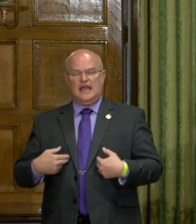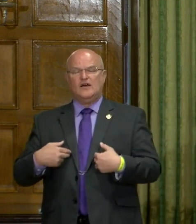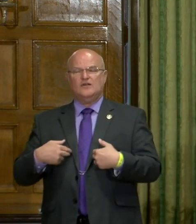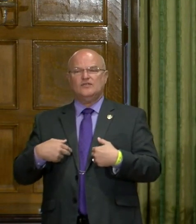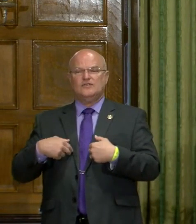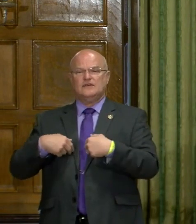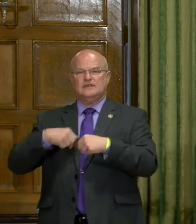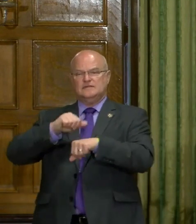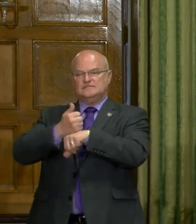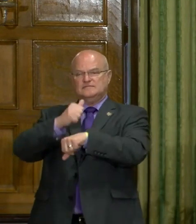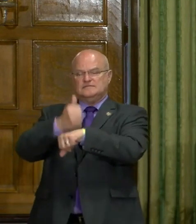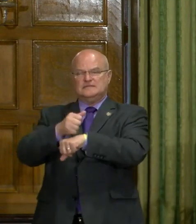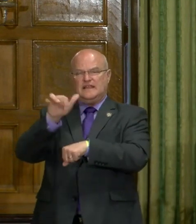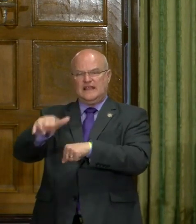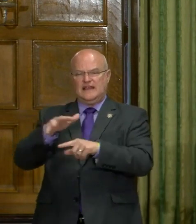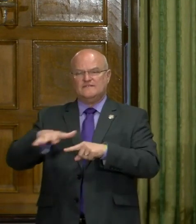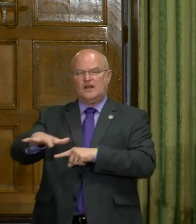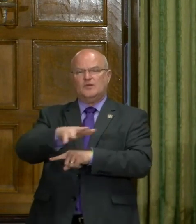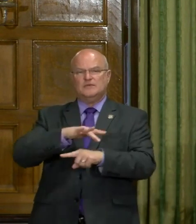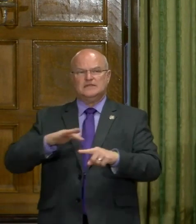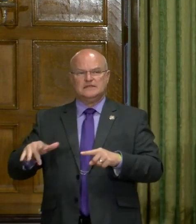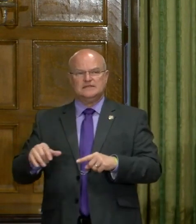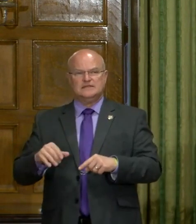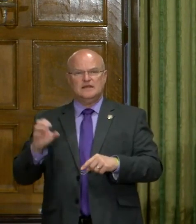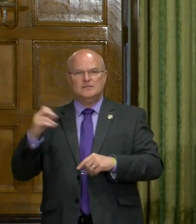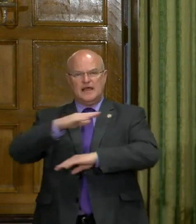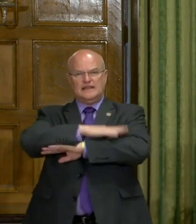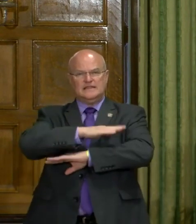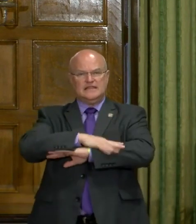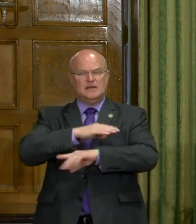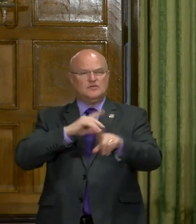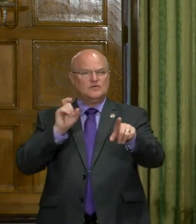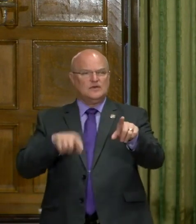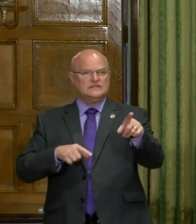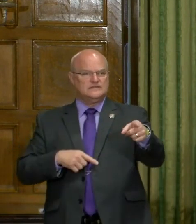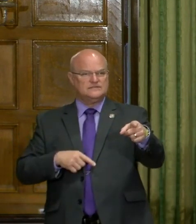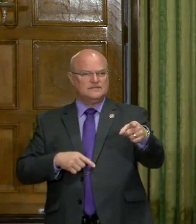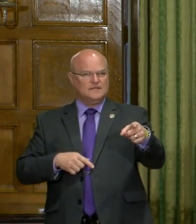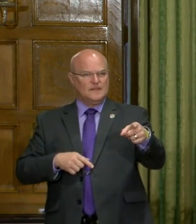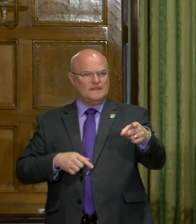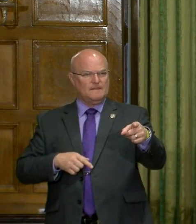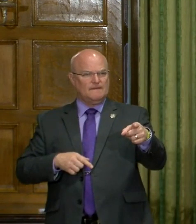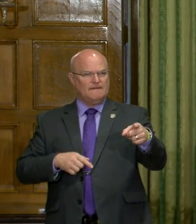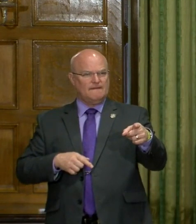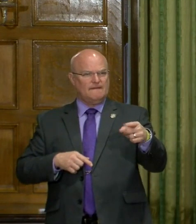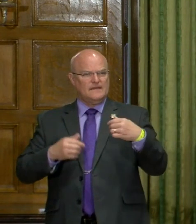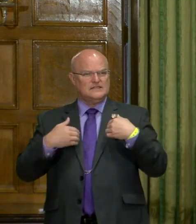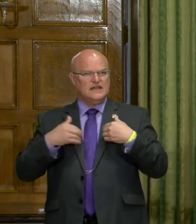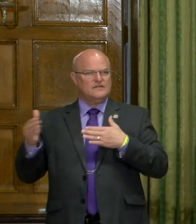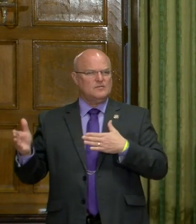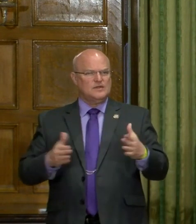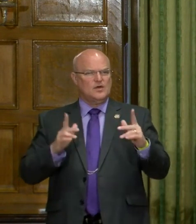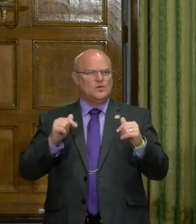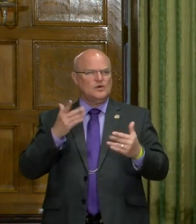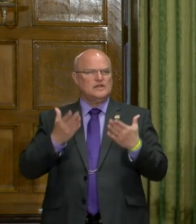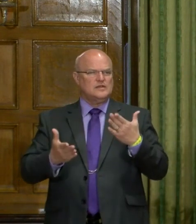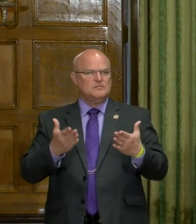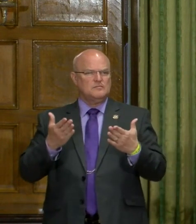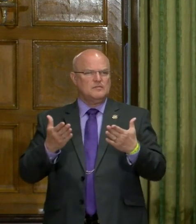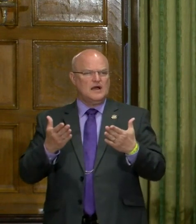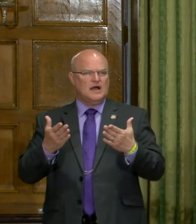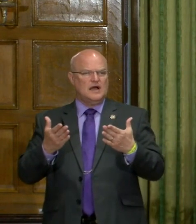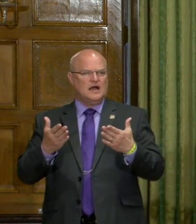protocols, uh, in that environment. I'm back to the table for a question. Yes. Uh, Governor, do you have a plan on when you might